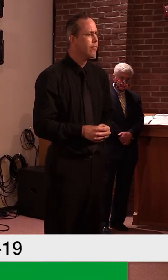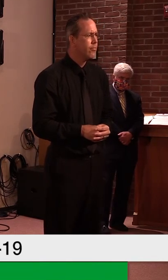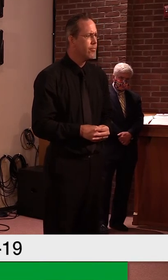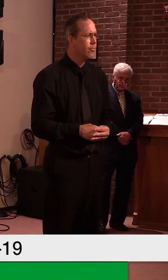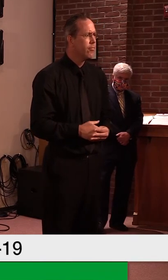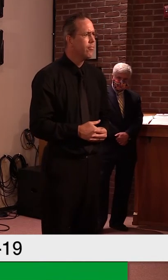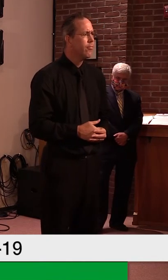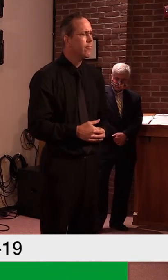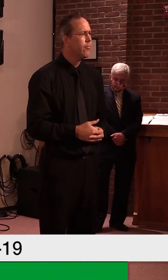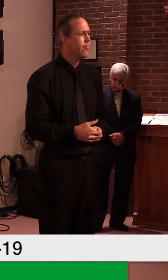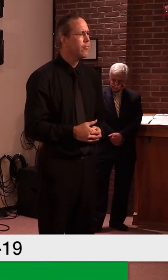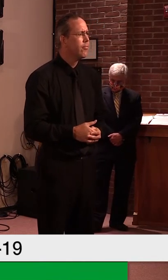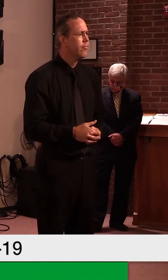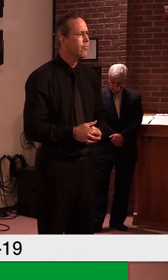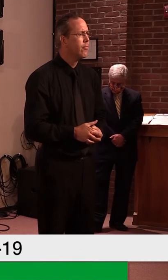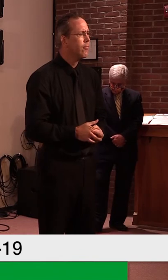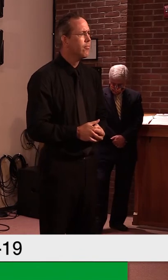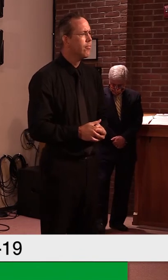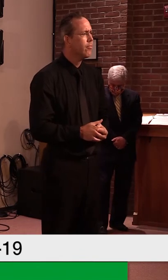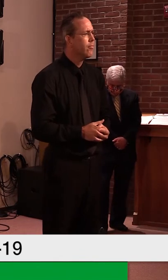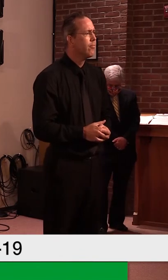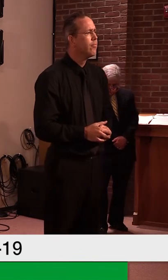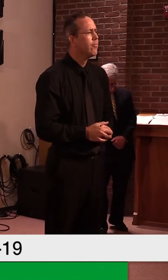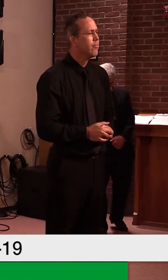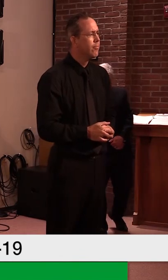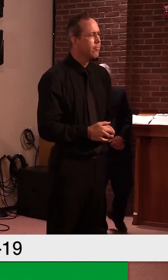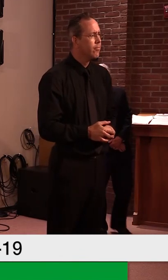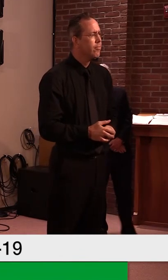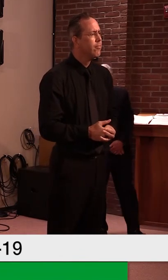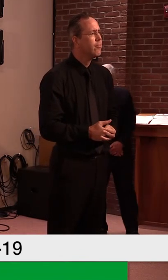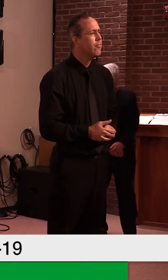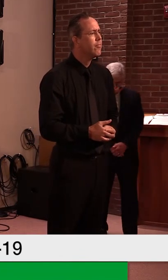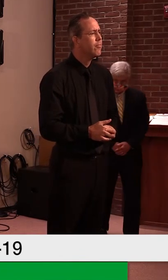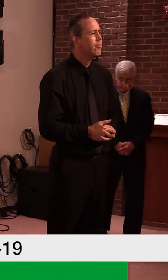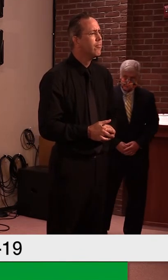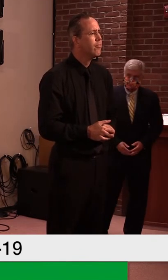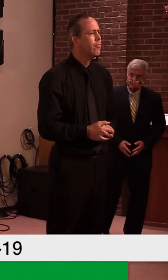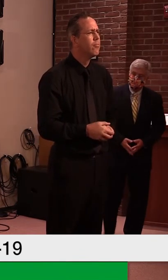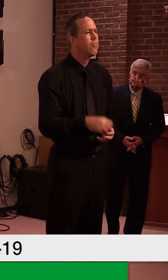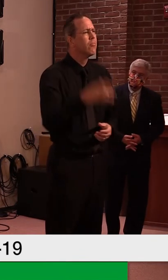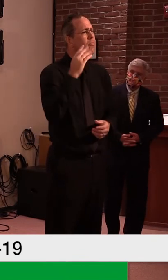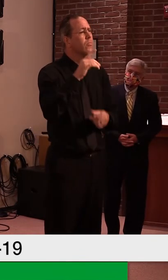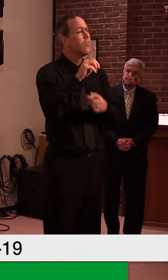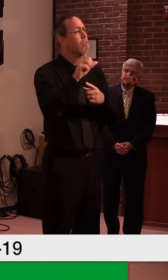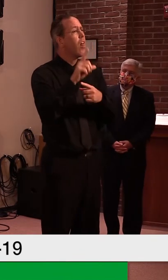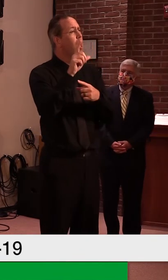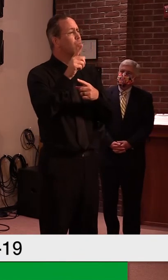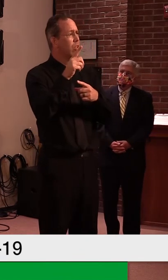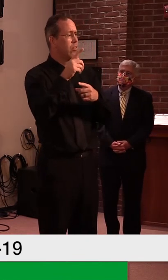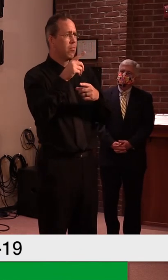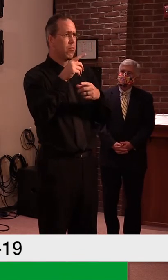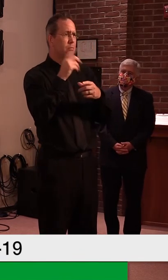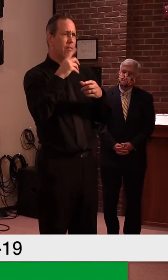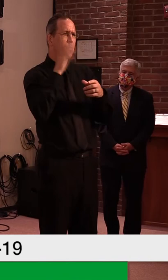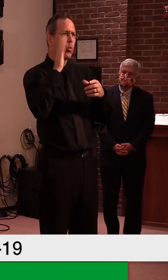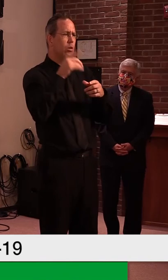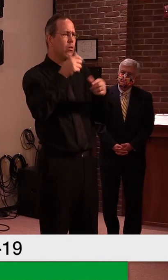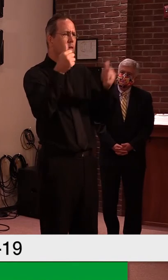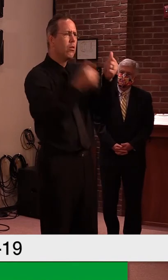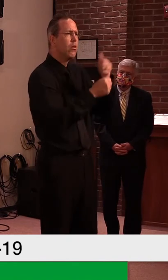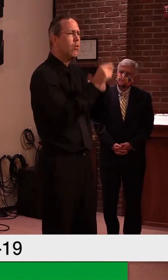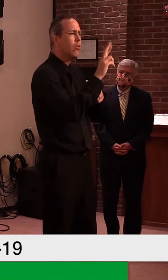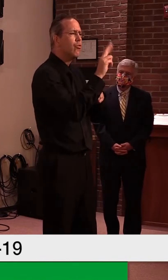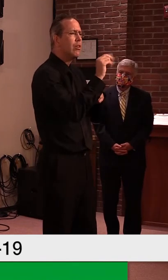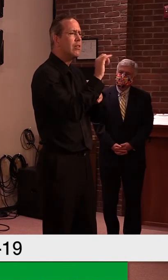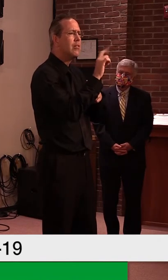arts and culture. I was wondering if anyone could answer why that move happened and if there's any discussion of putting them